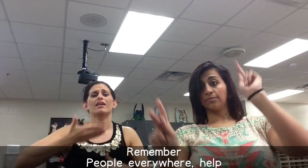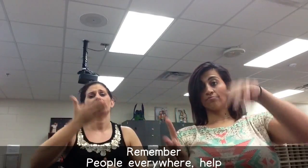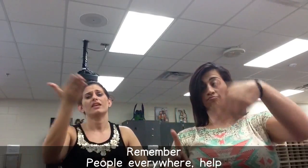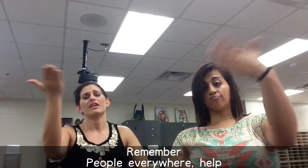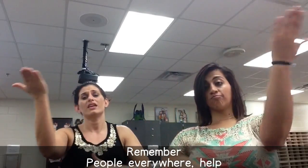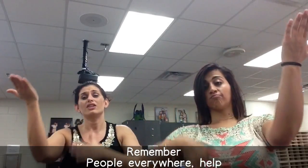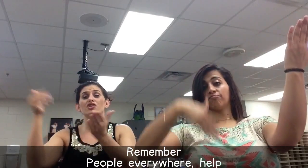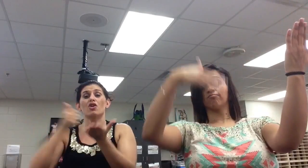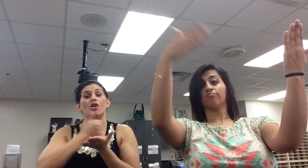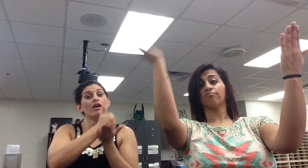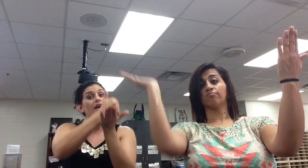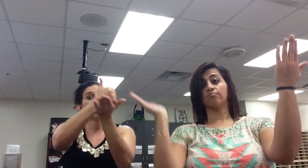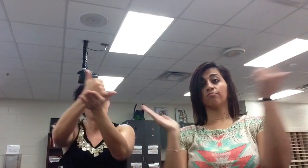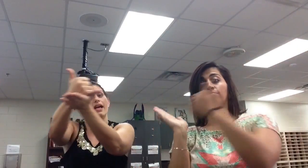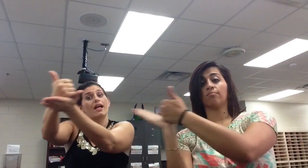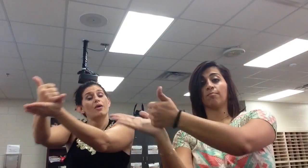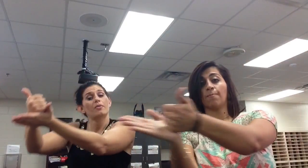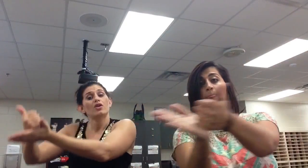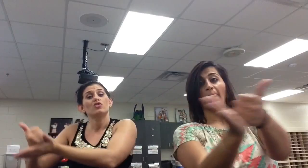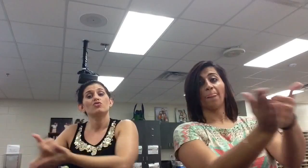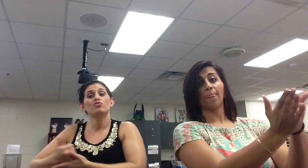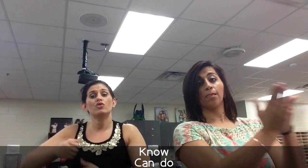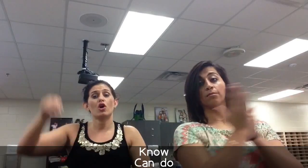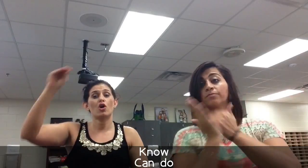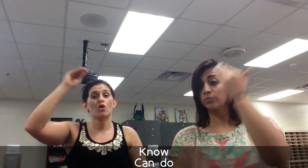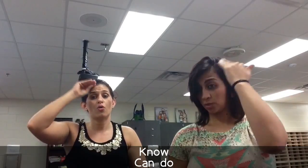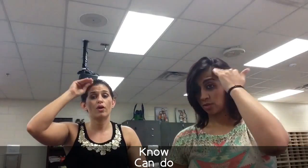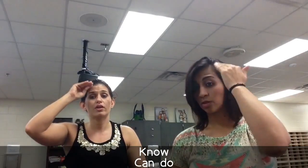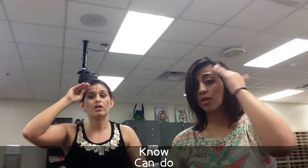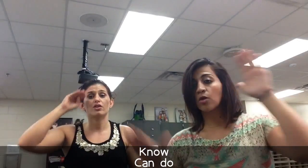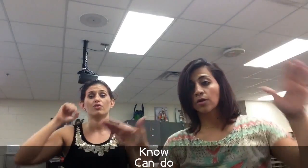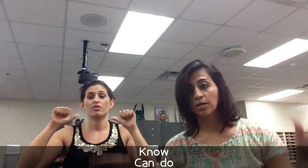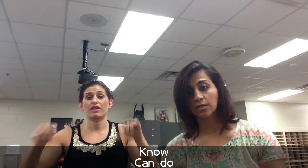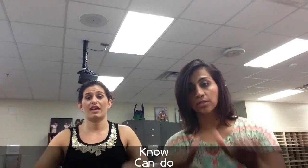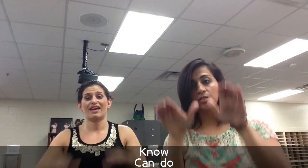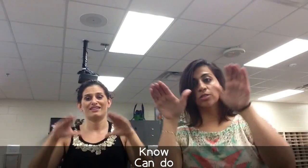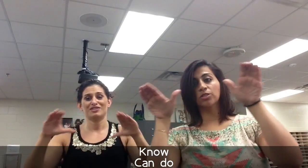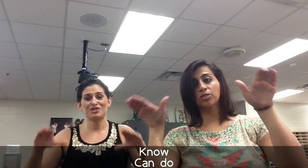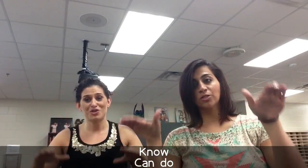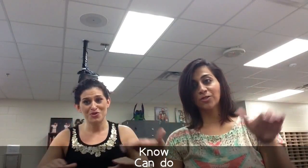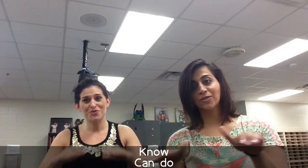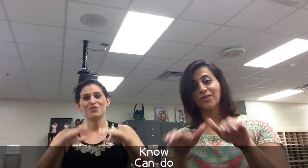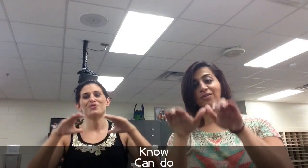need your help You know what you can do